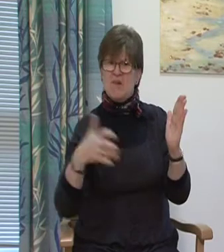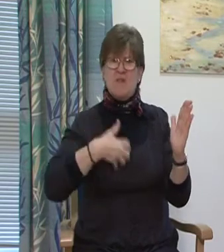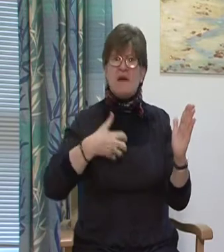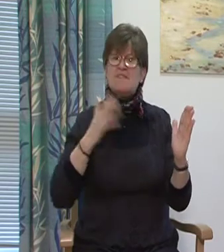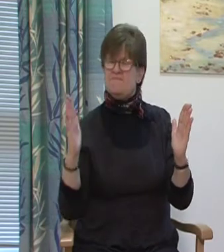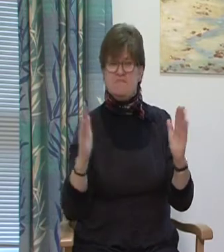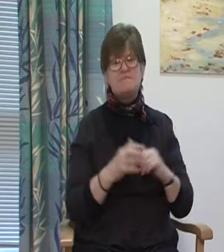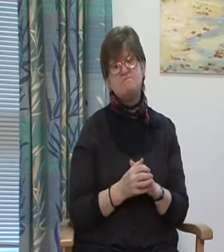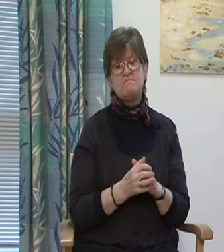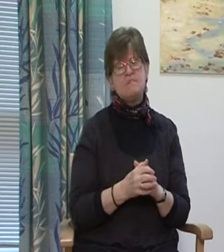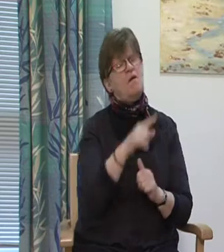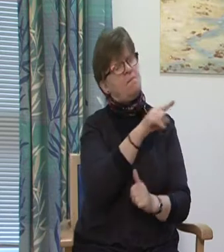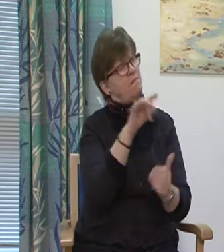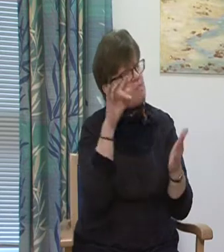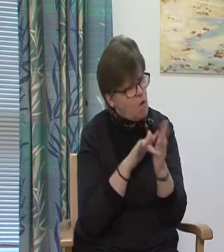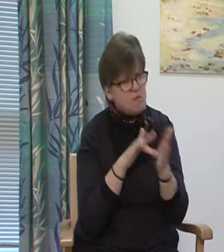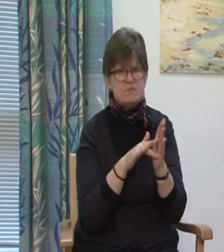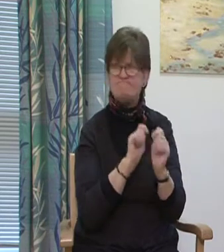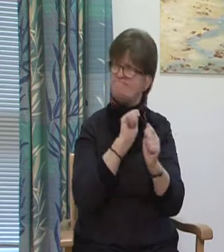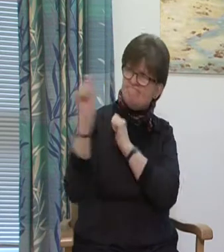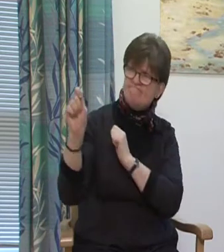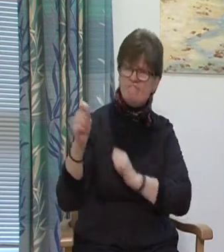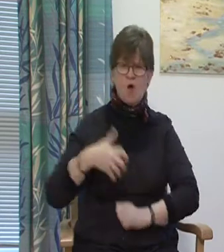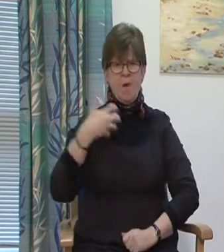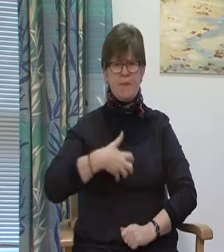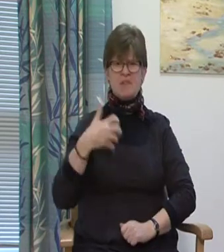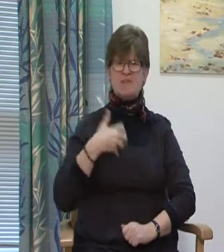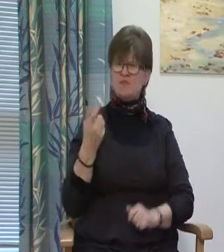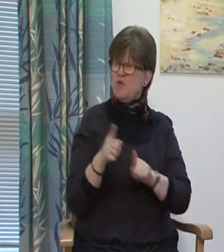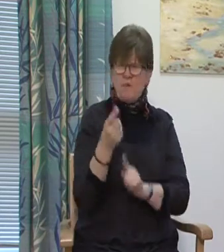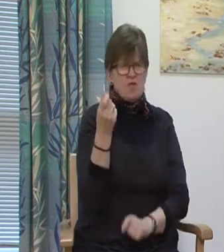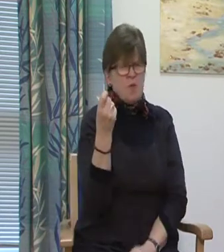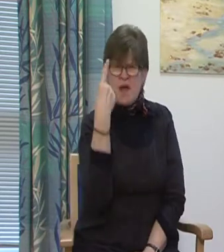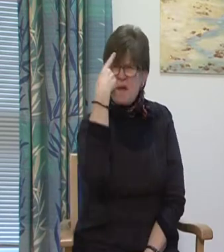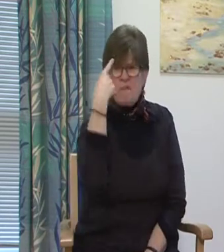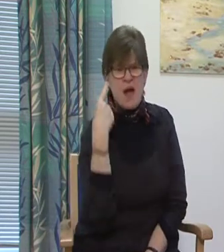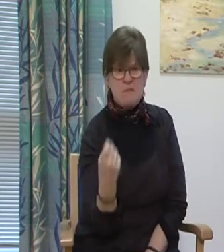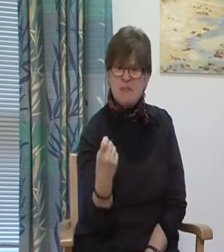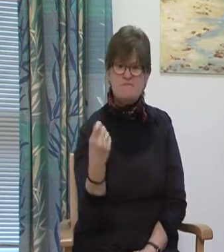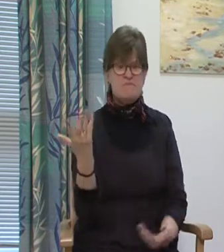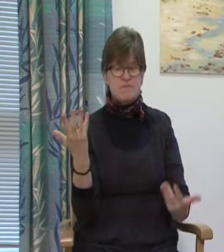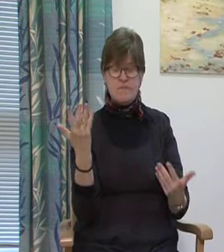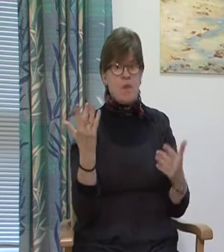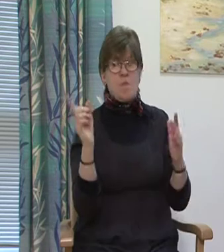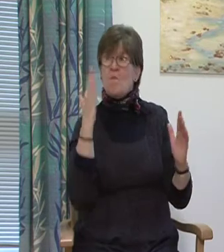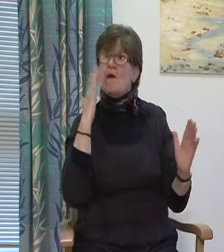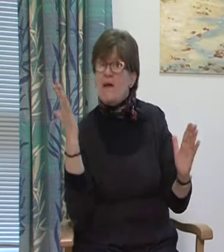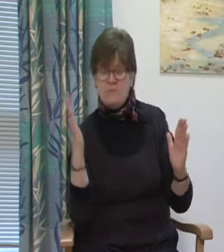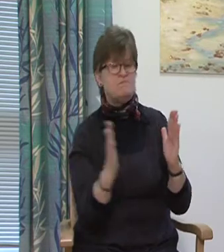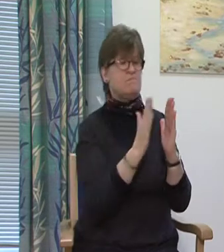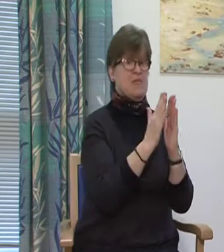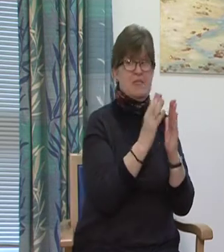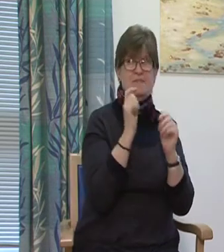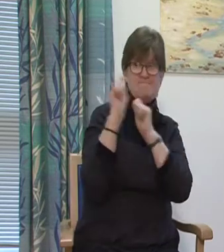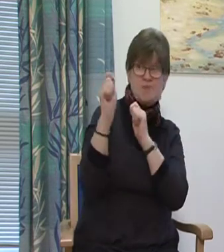It is important to make your complaint as soon as possible. The time limits for making a complaint are within 6 months